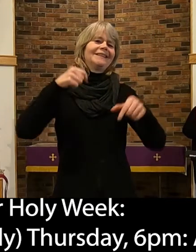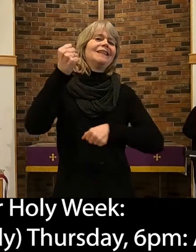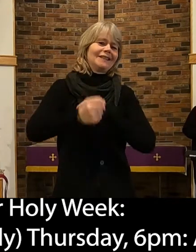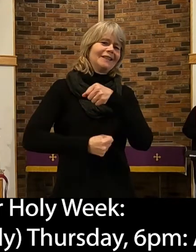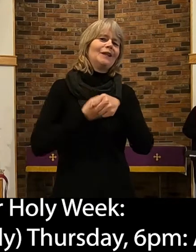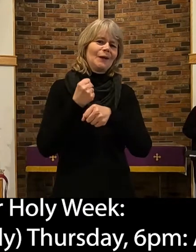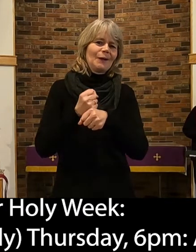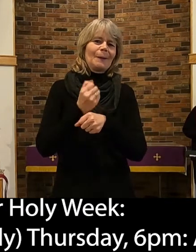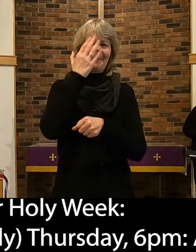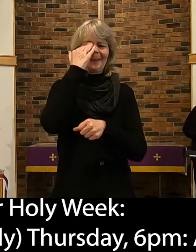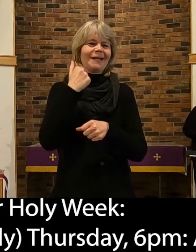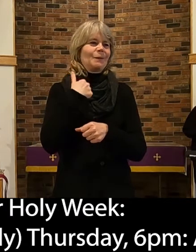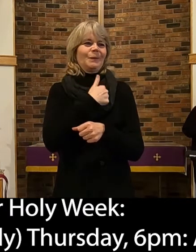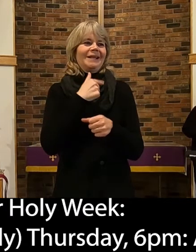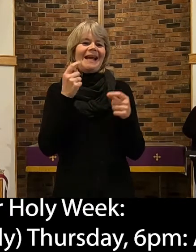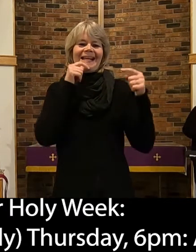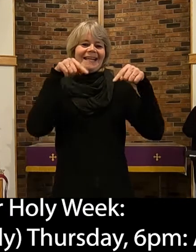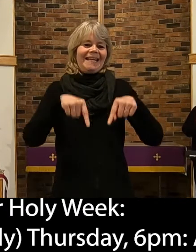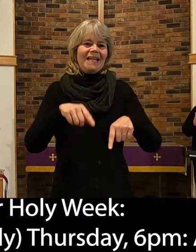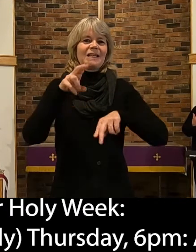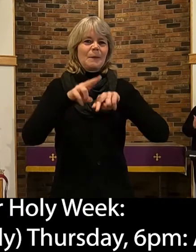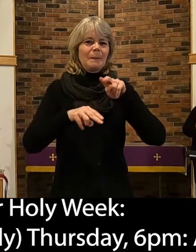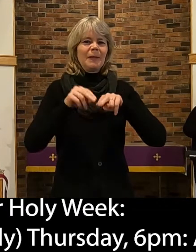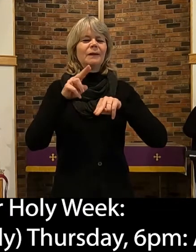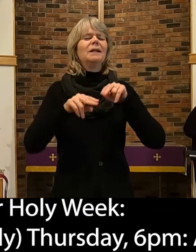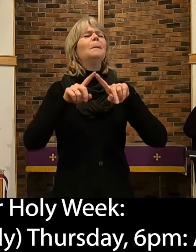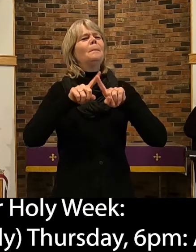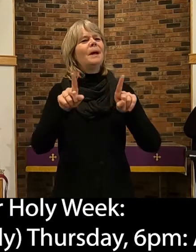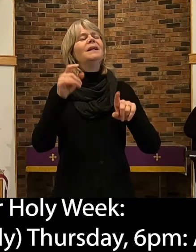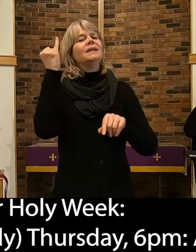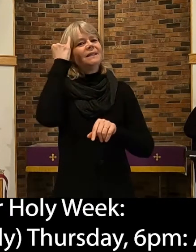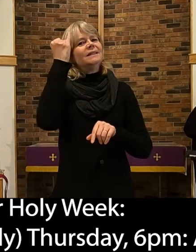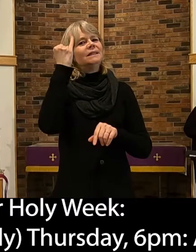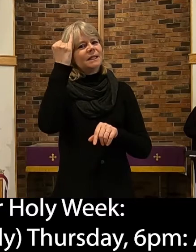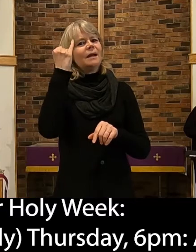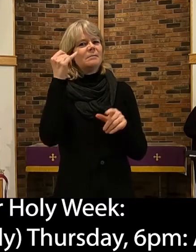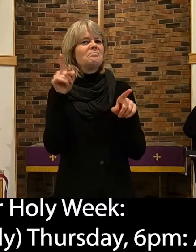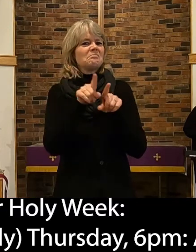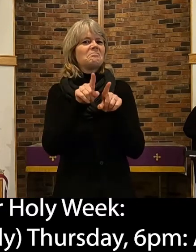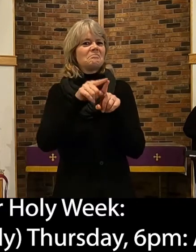be similar in the mood.